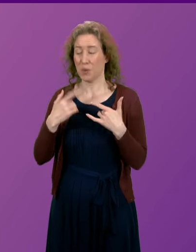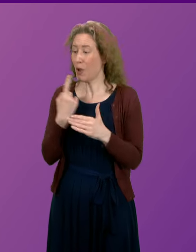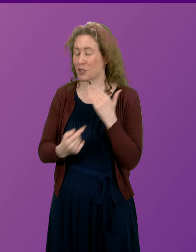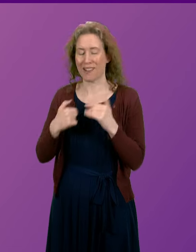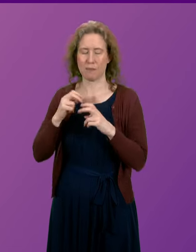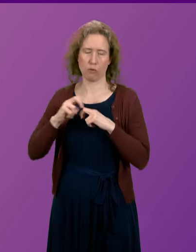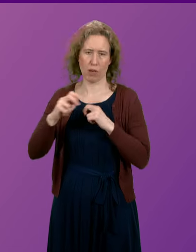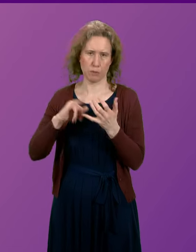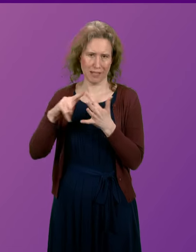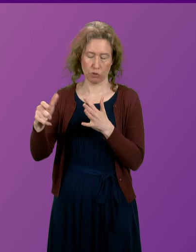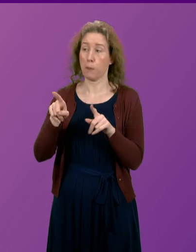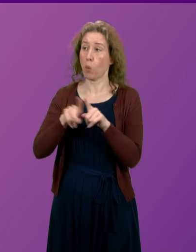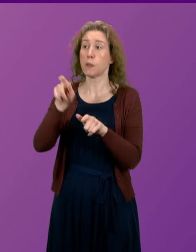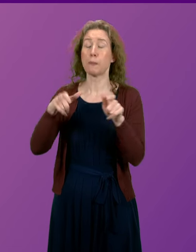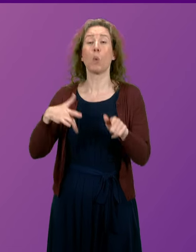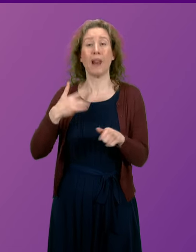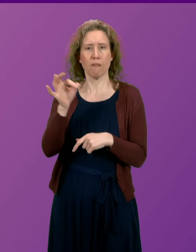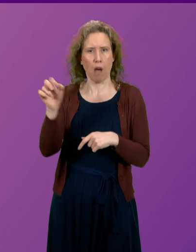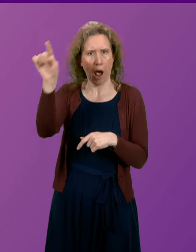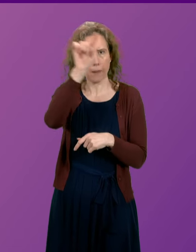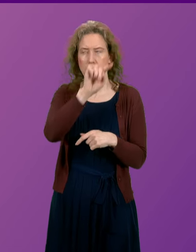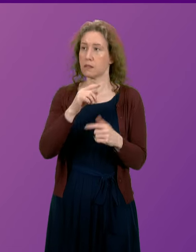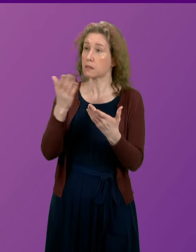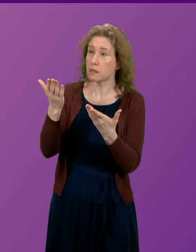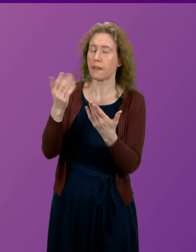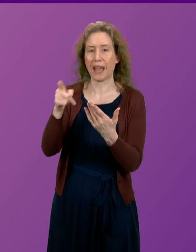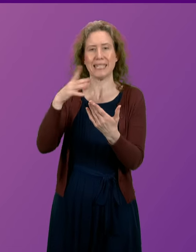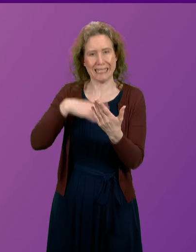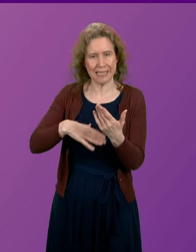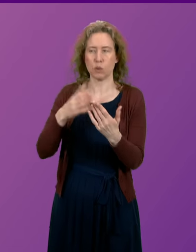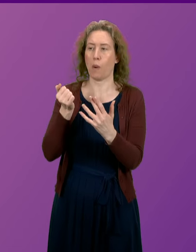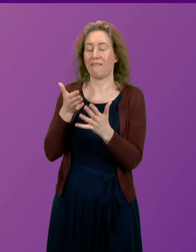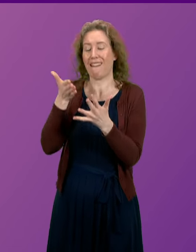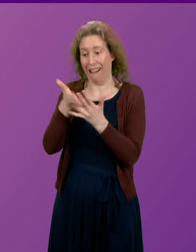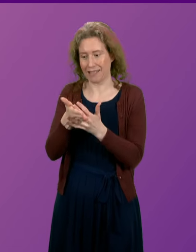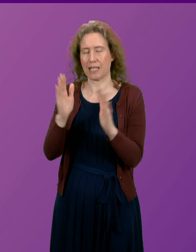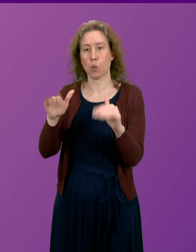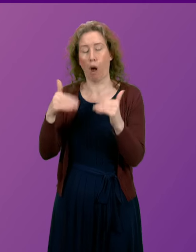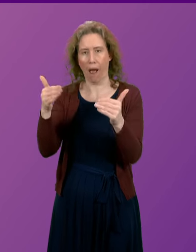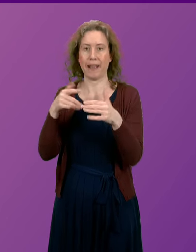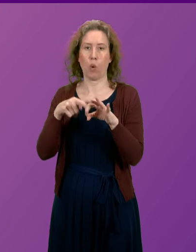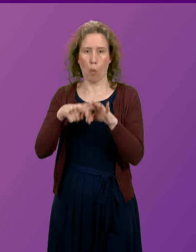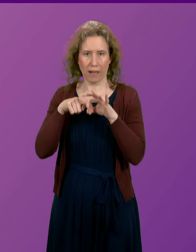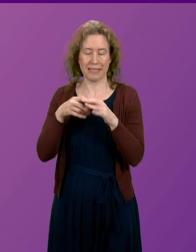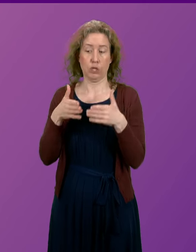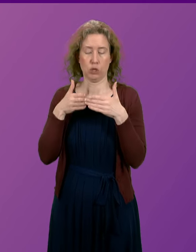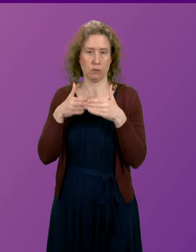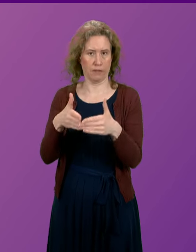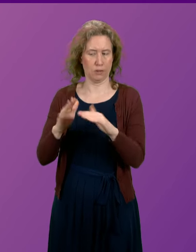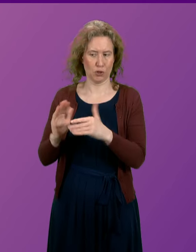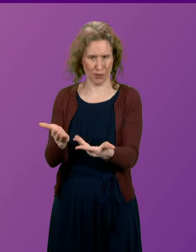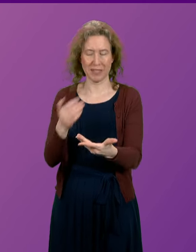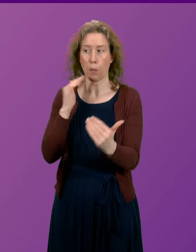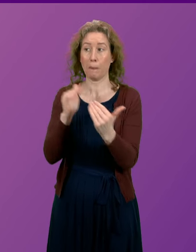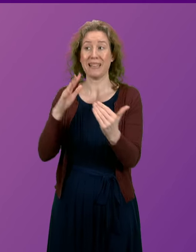Secretary but also of Islanders to understand the need for them to have access to a high-quality service that will meet their needs both